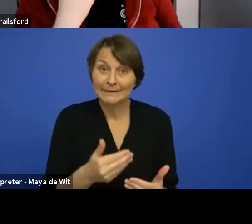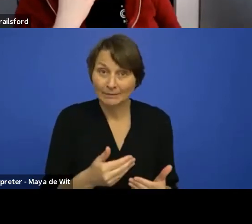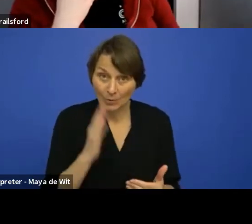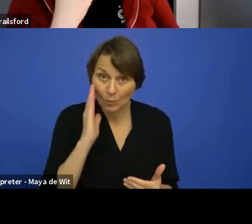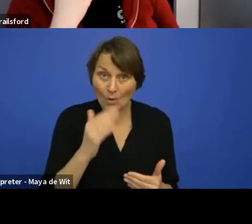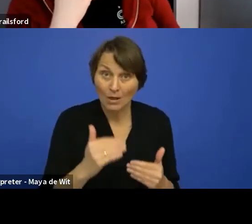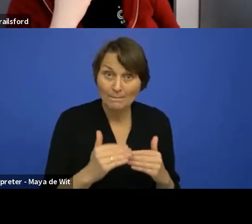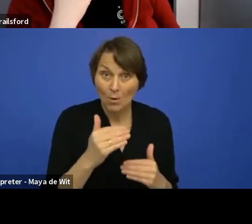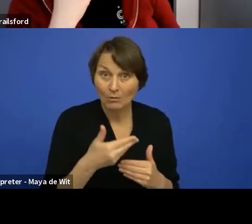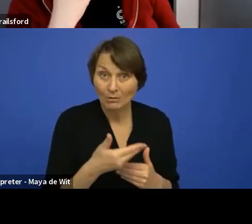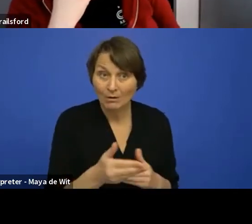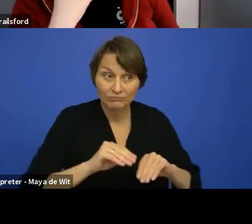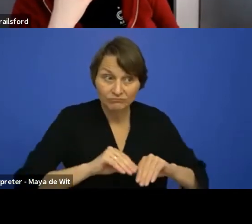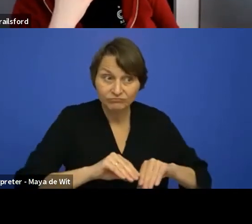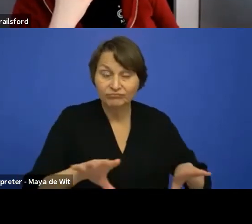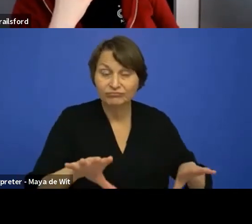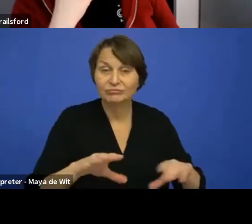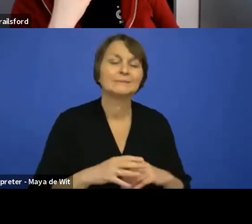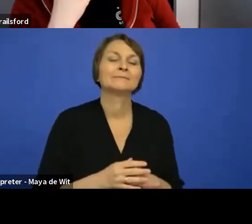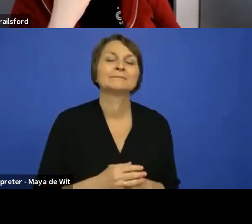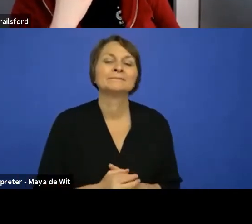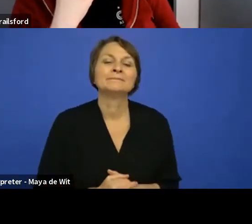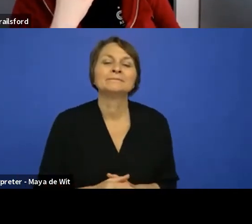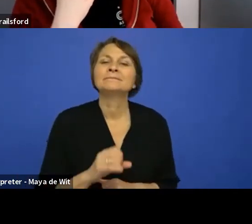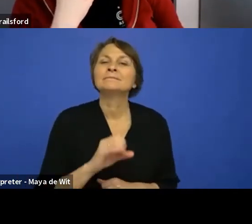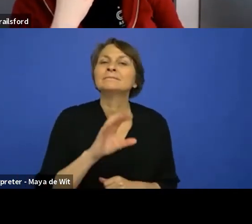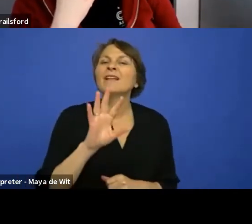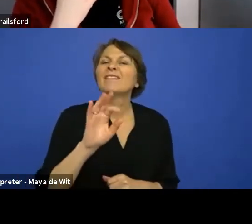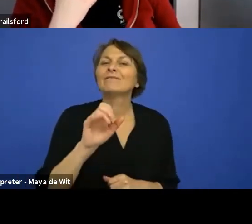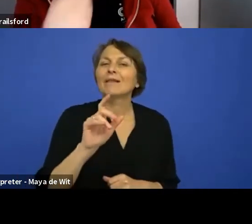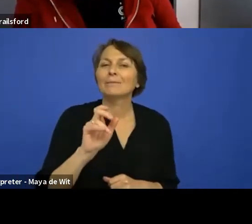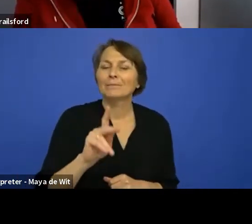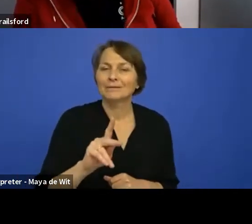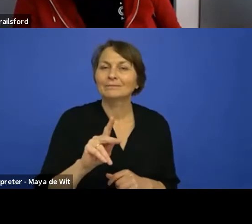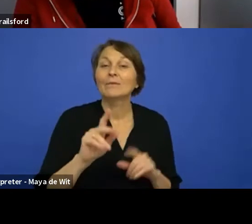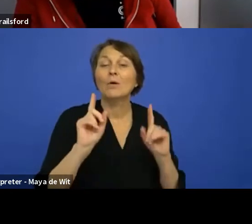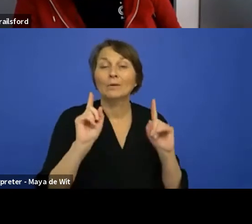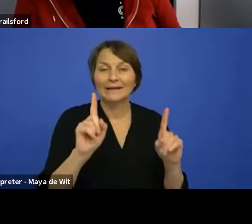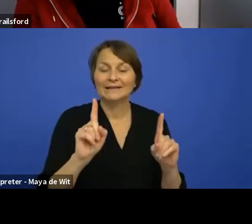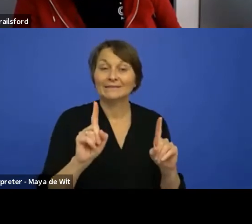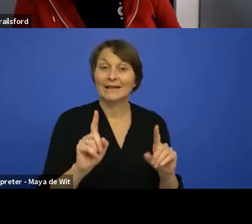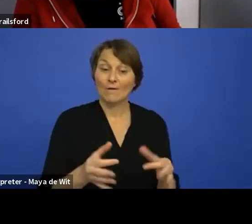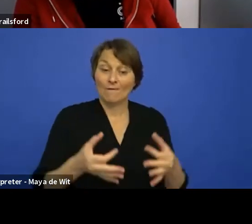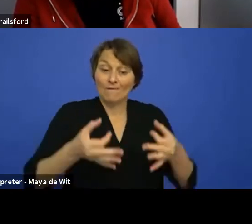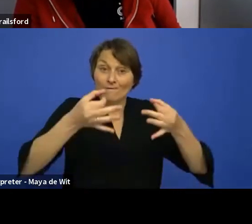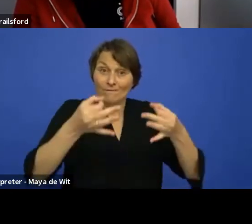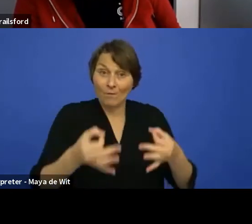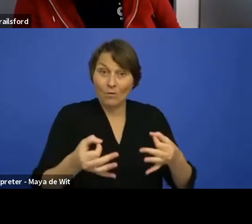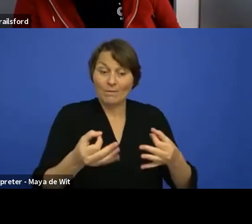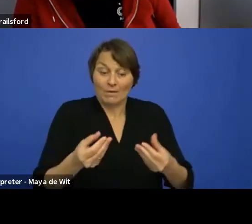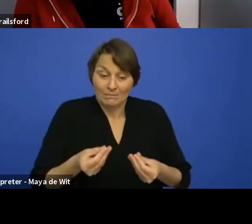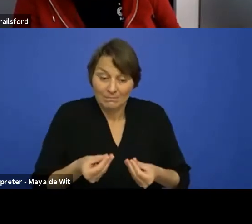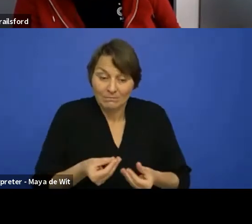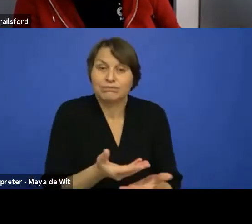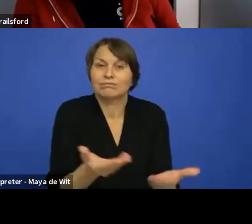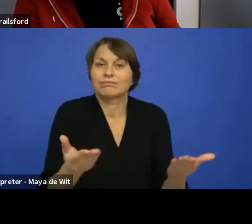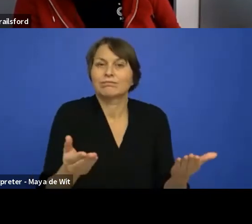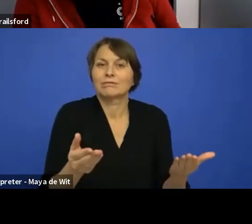for like the formal stuff from Umbraco HQ, the there's a training course about